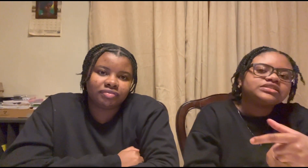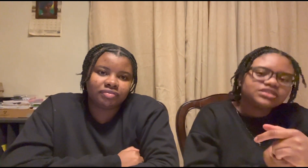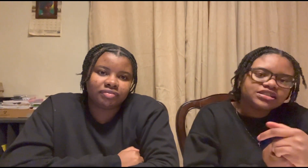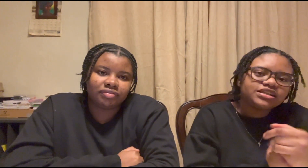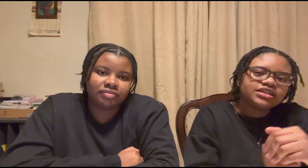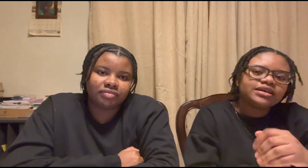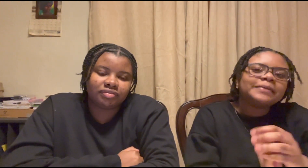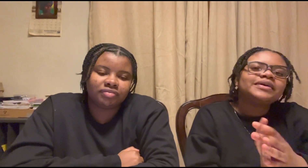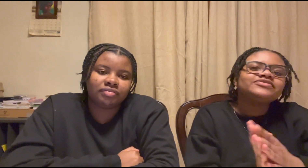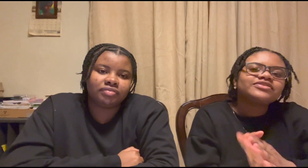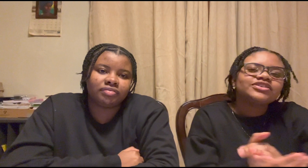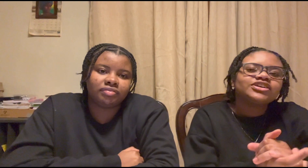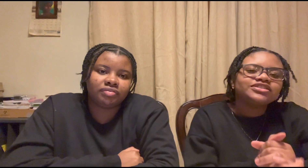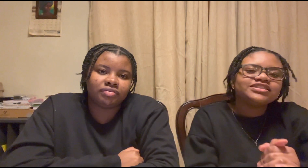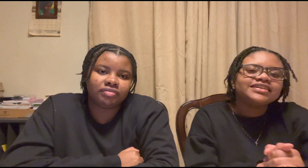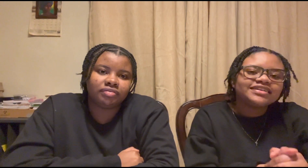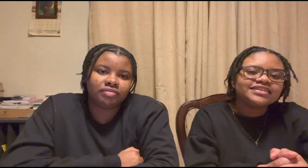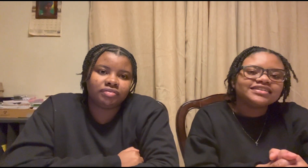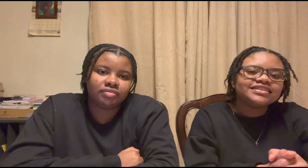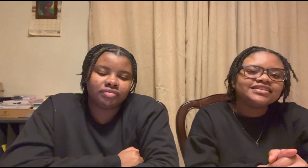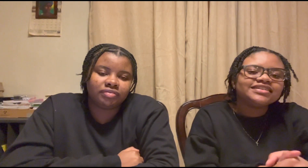have seen it my favorite color is